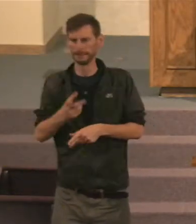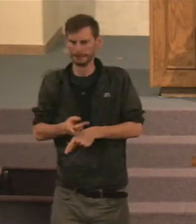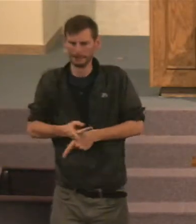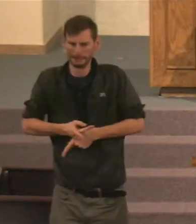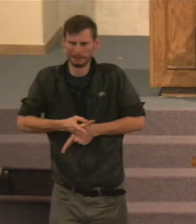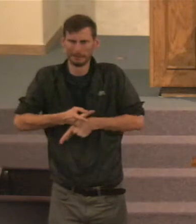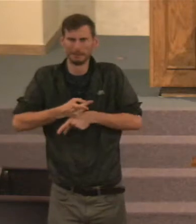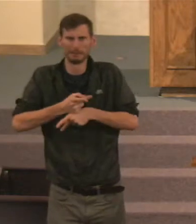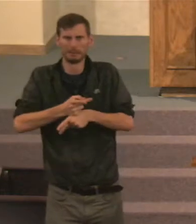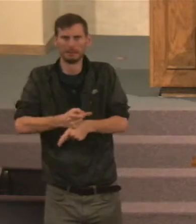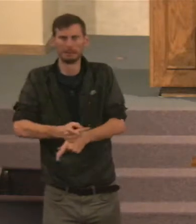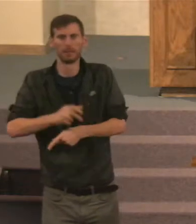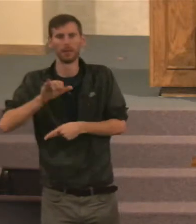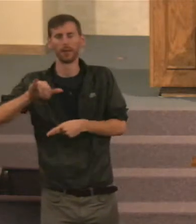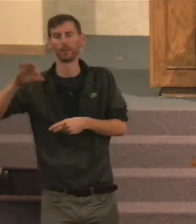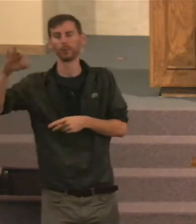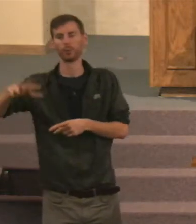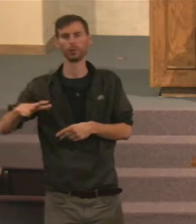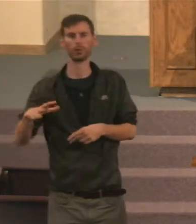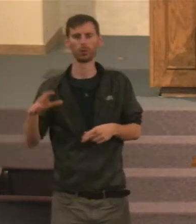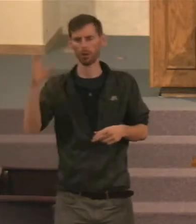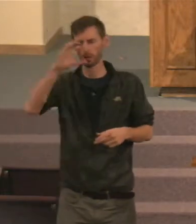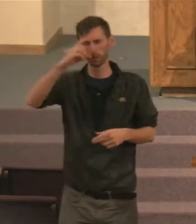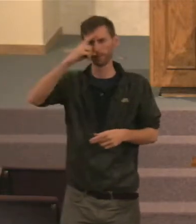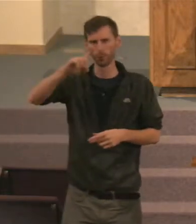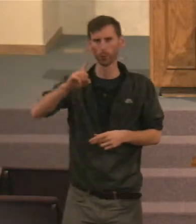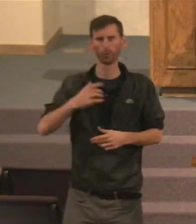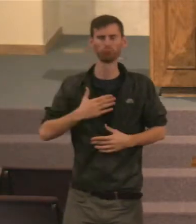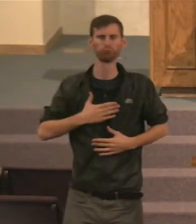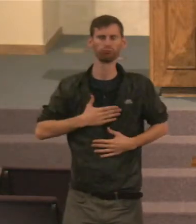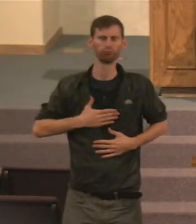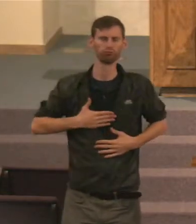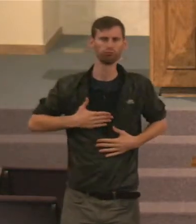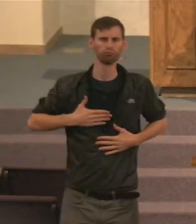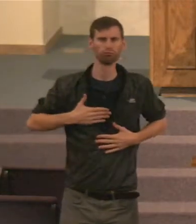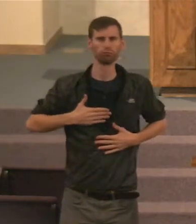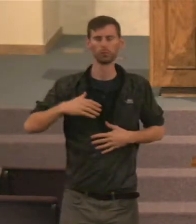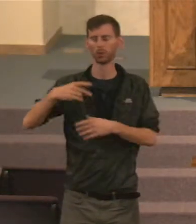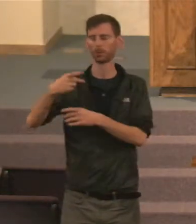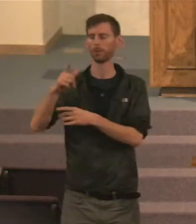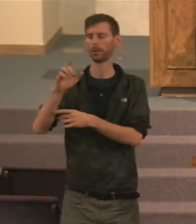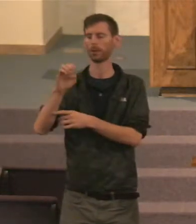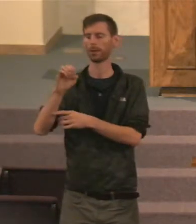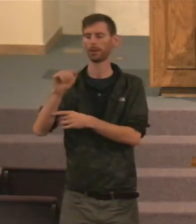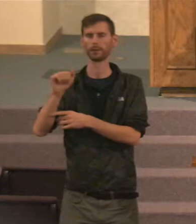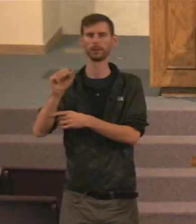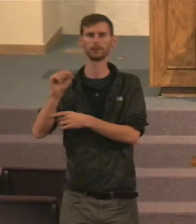preacher sought, To find pleasing words. Now, What would that suggest, In his writing?